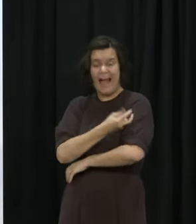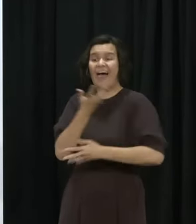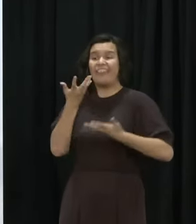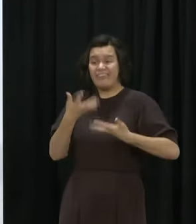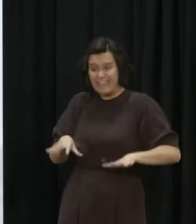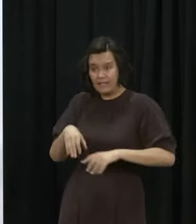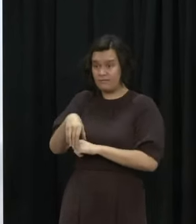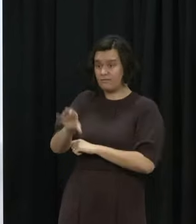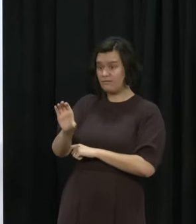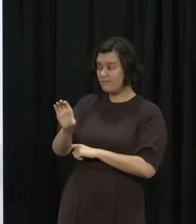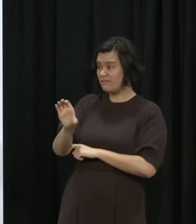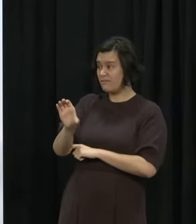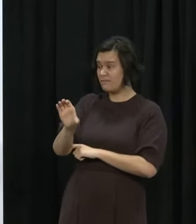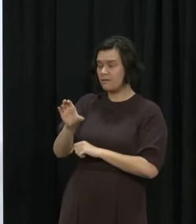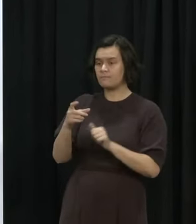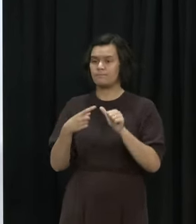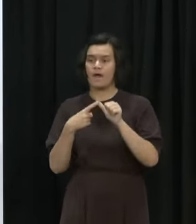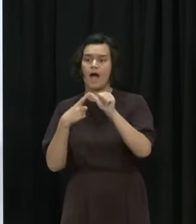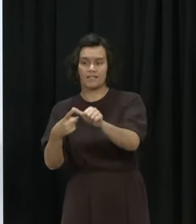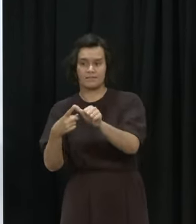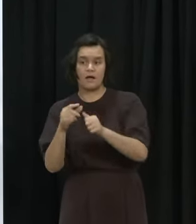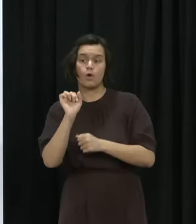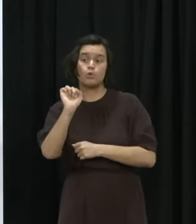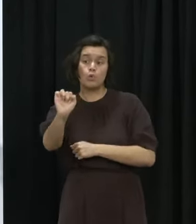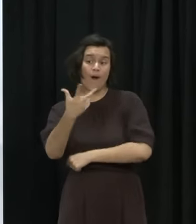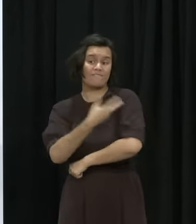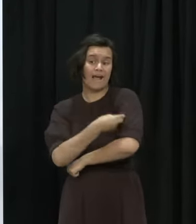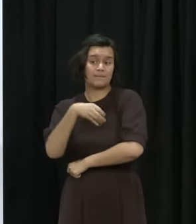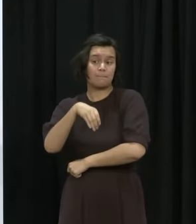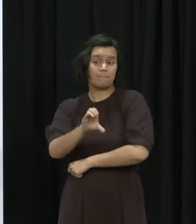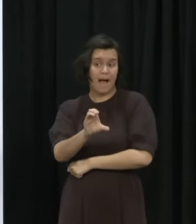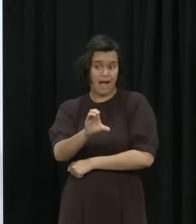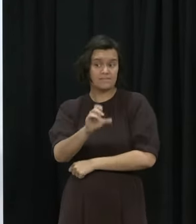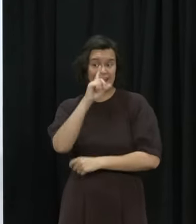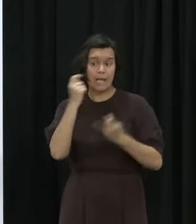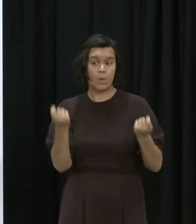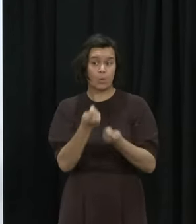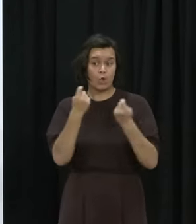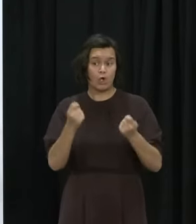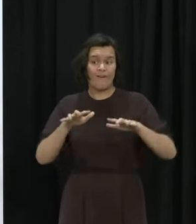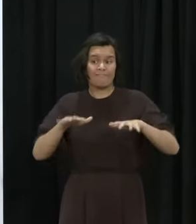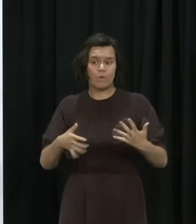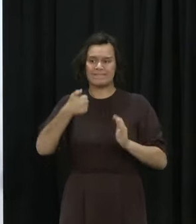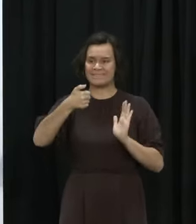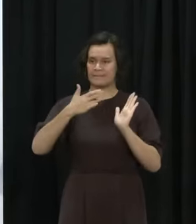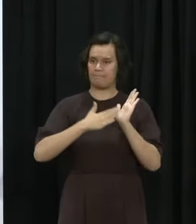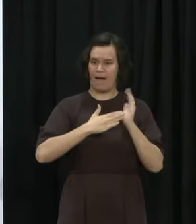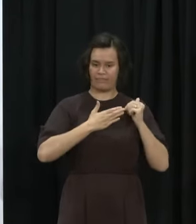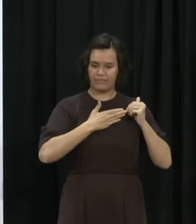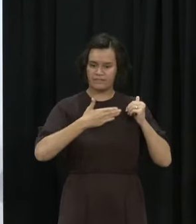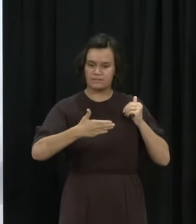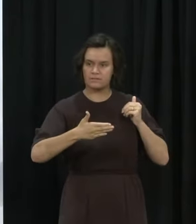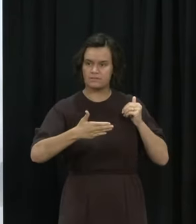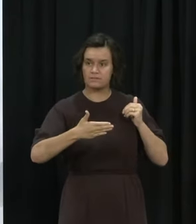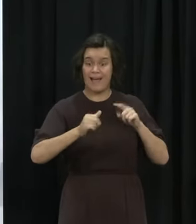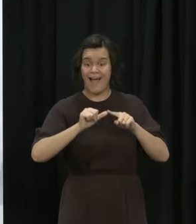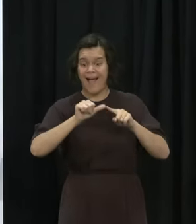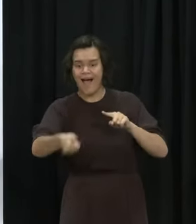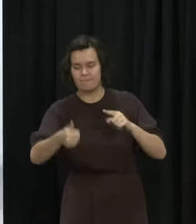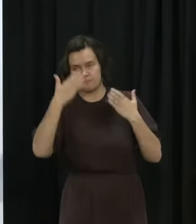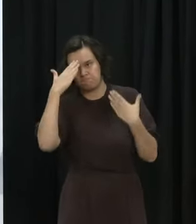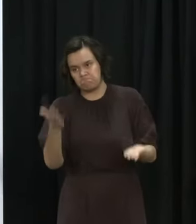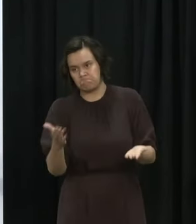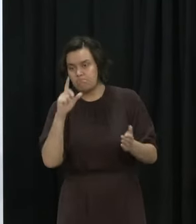six month expiry on them so that we have that opportunity to make those sorts of decisions Minister will you look to bring five to eleven year olds